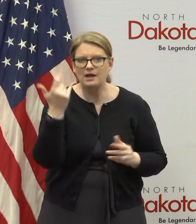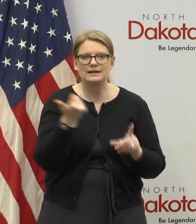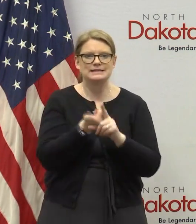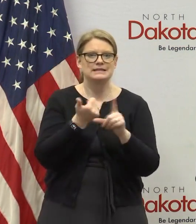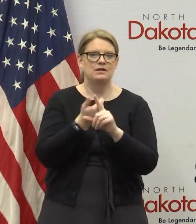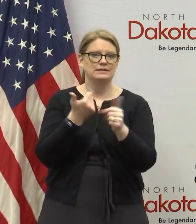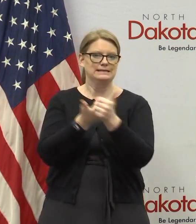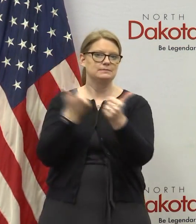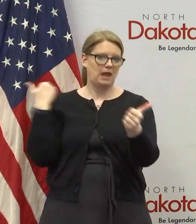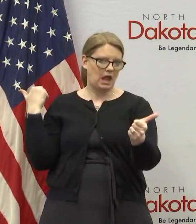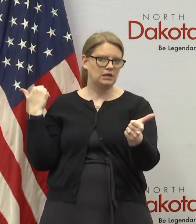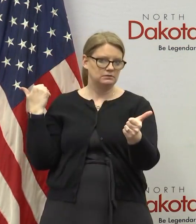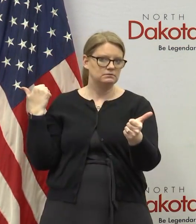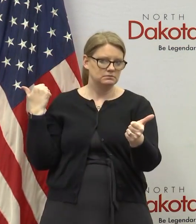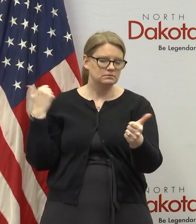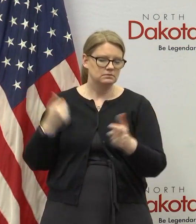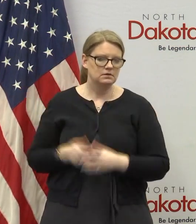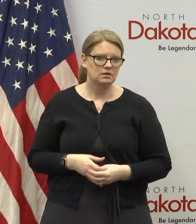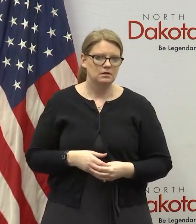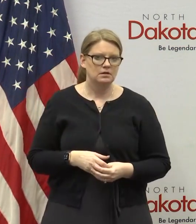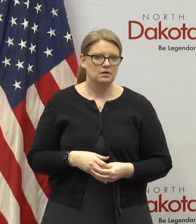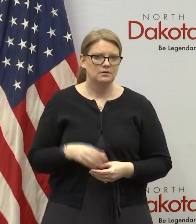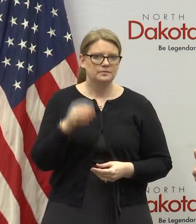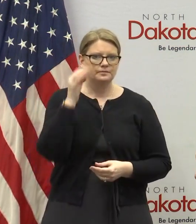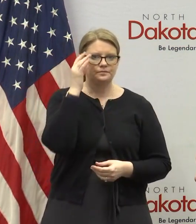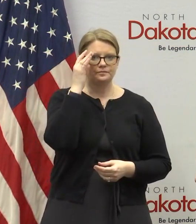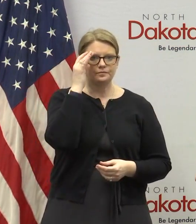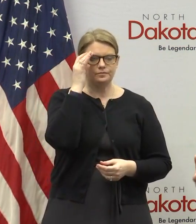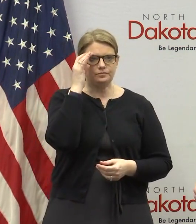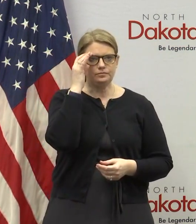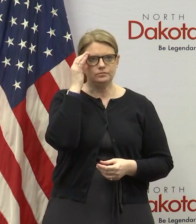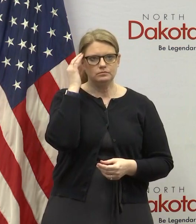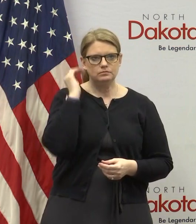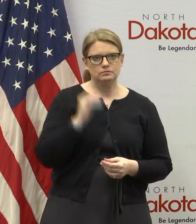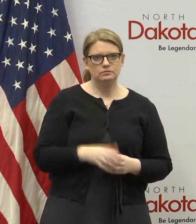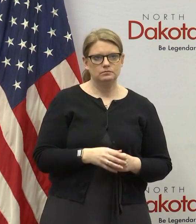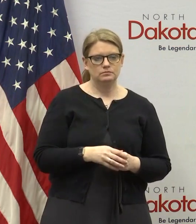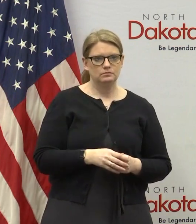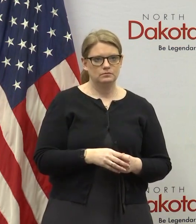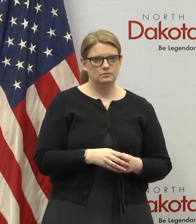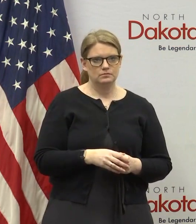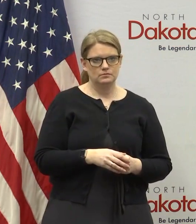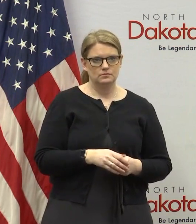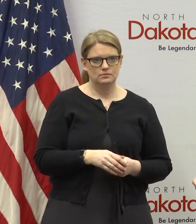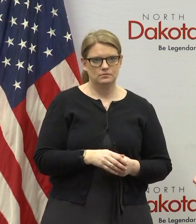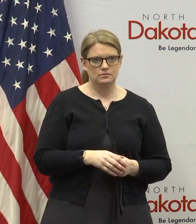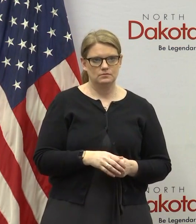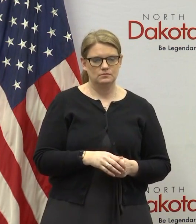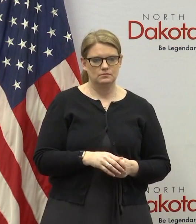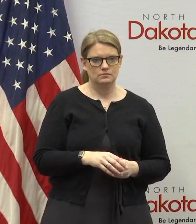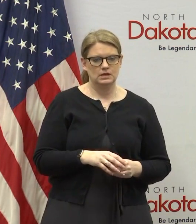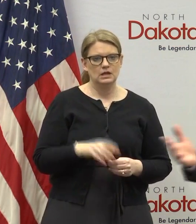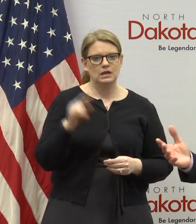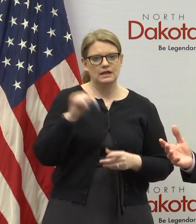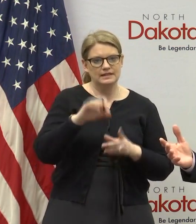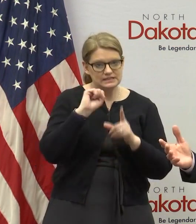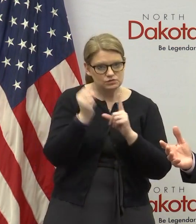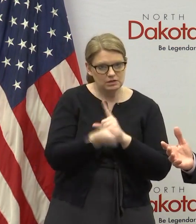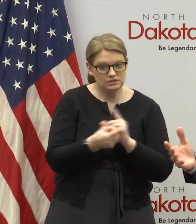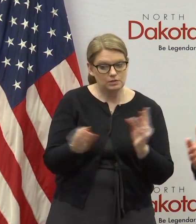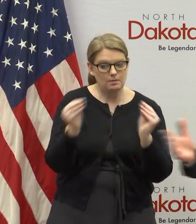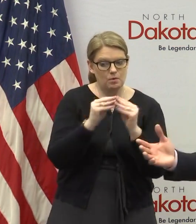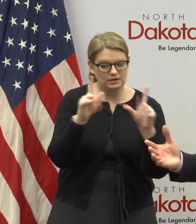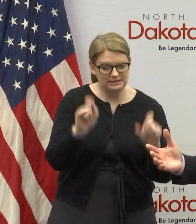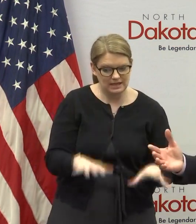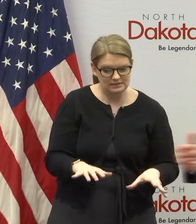to be lagging uh what we uh can only do then in this situation is is and again the more tests you have